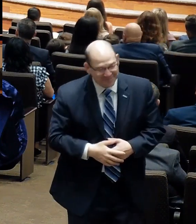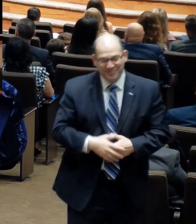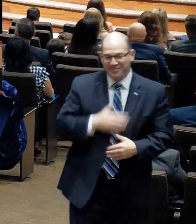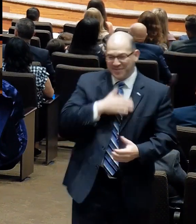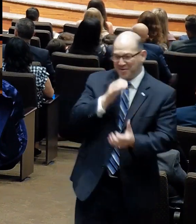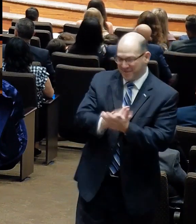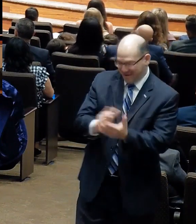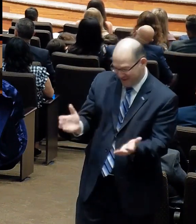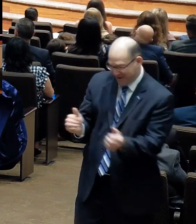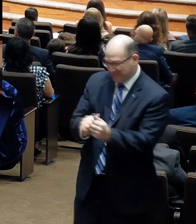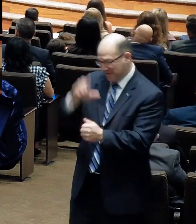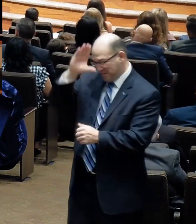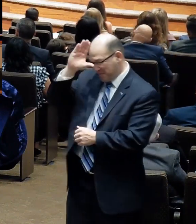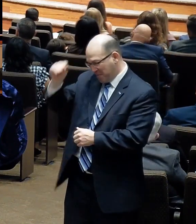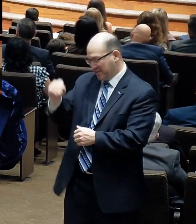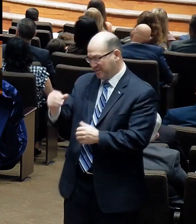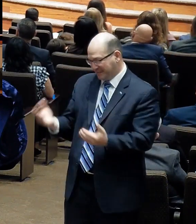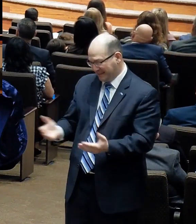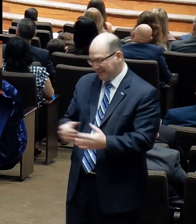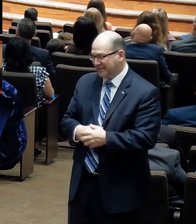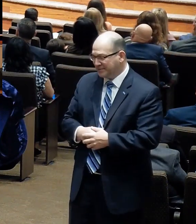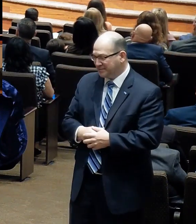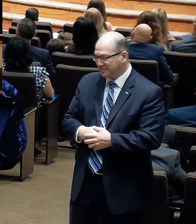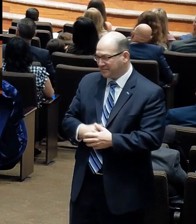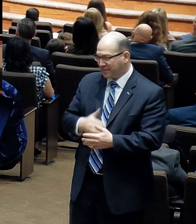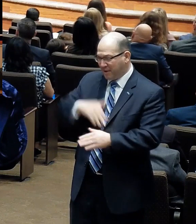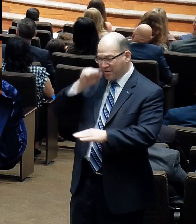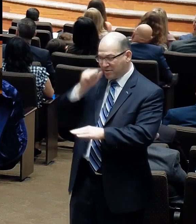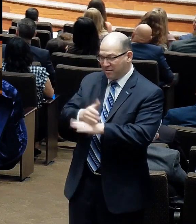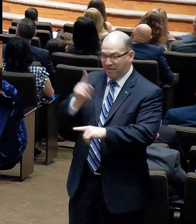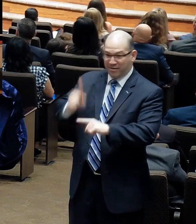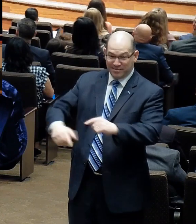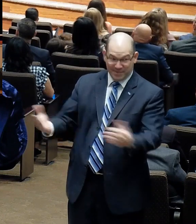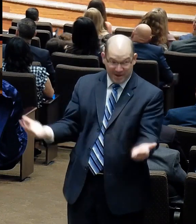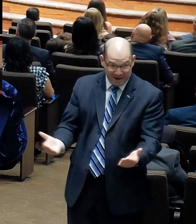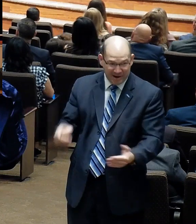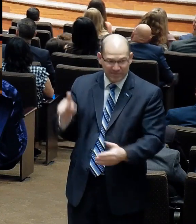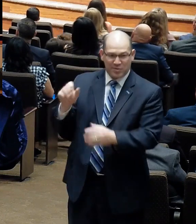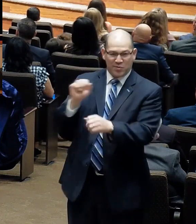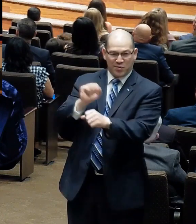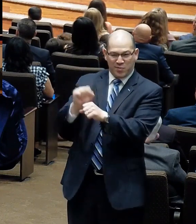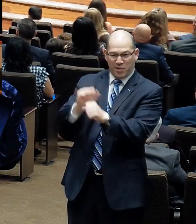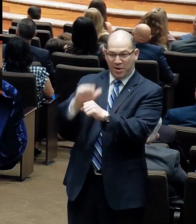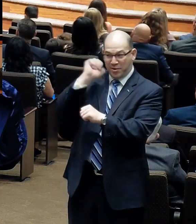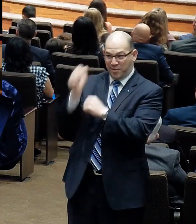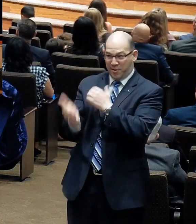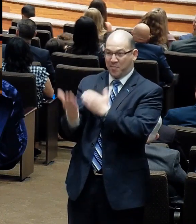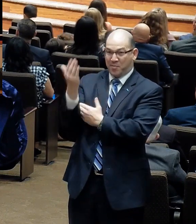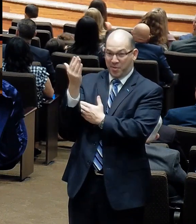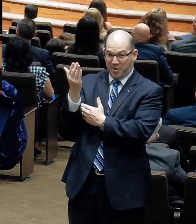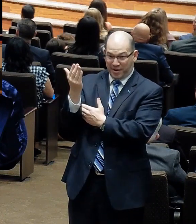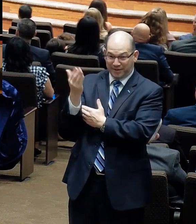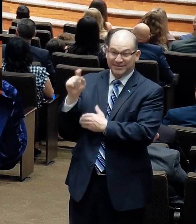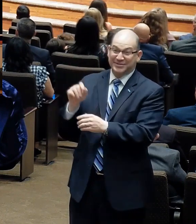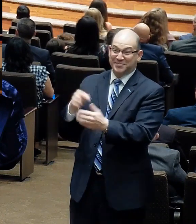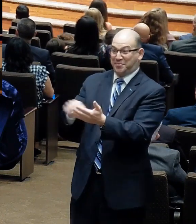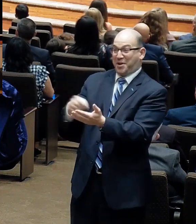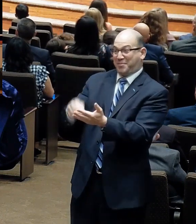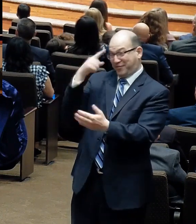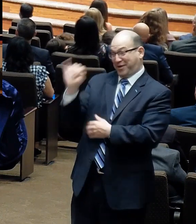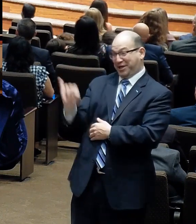the front row. And my oldest daughter is not able to be here. She has to work in the morning. Somebody has to pay for that car insurance. So she's going to work.